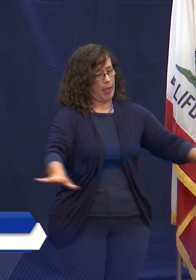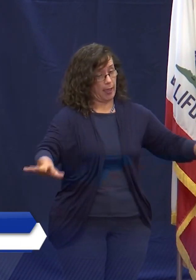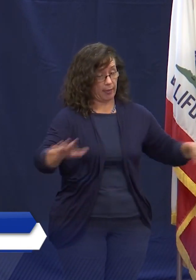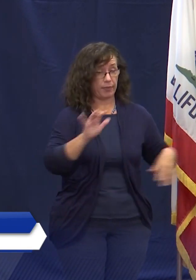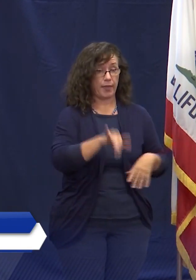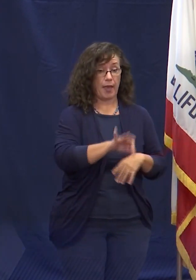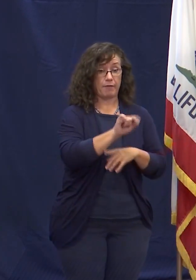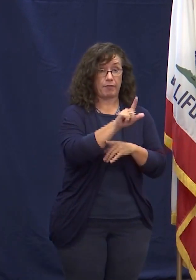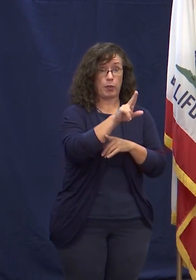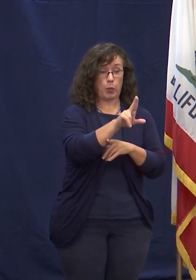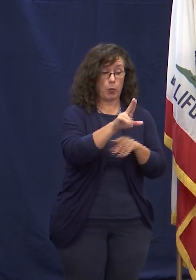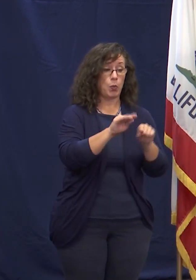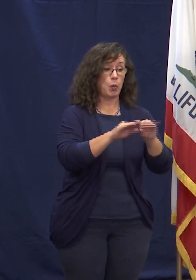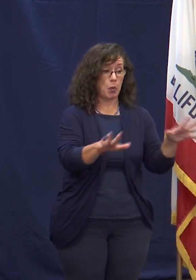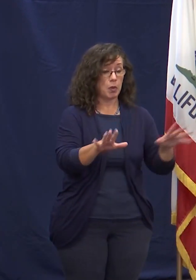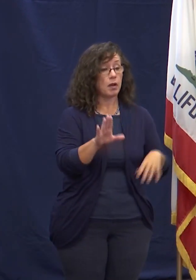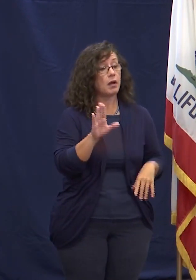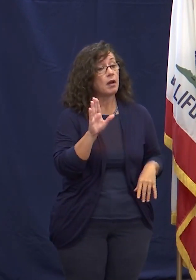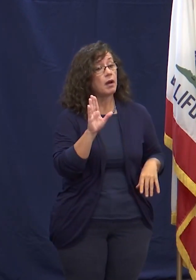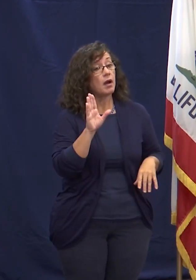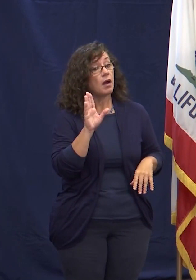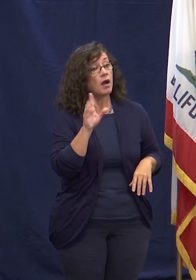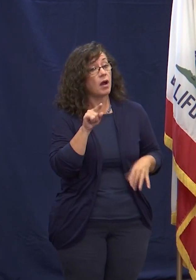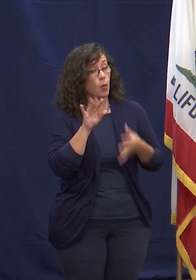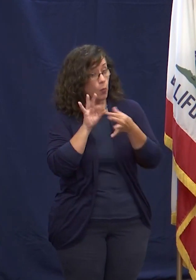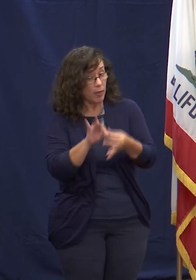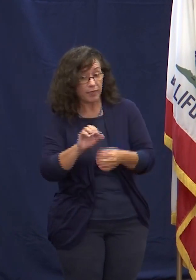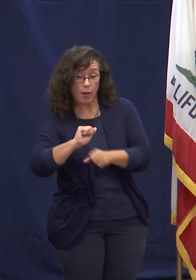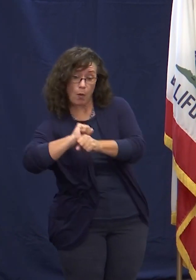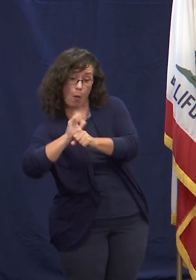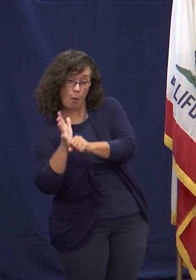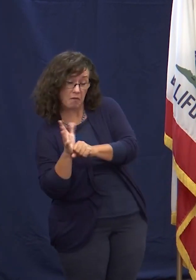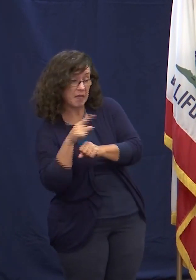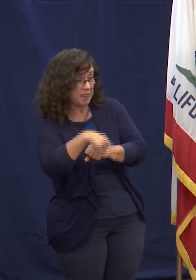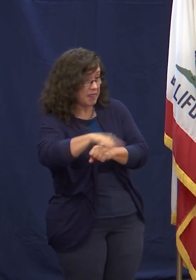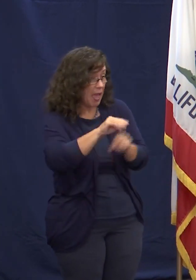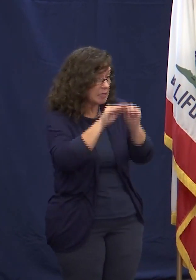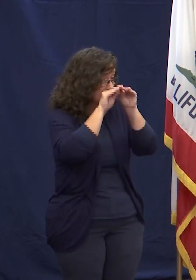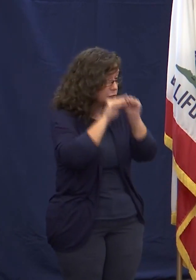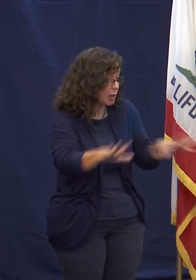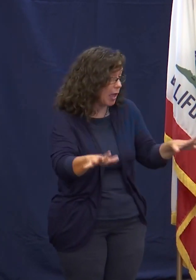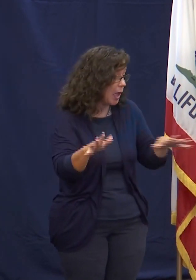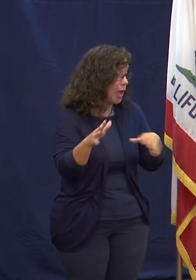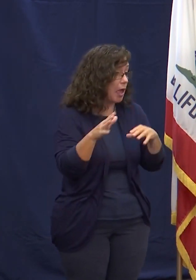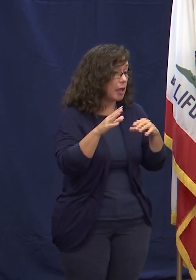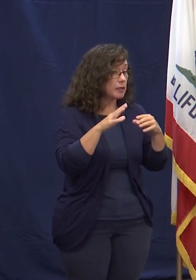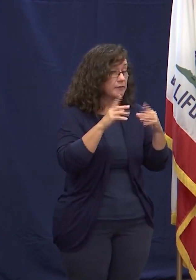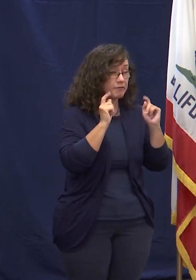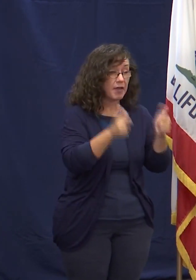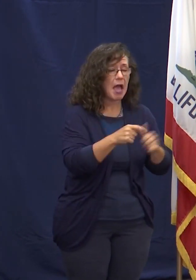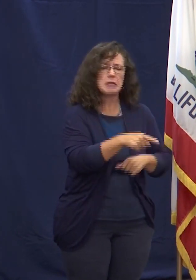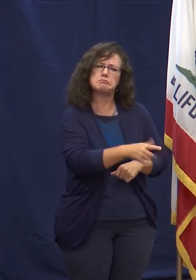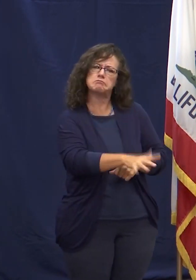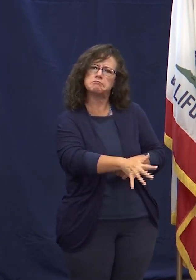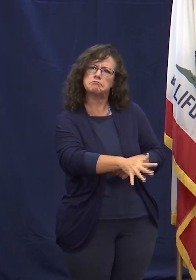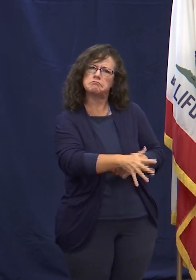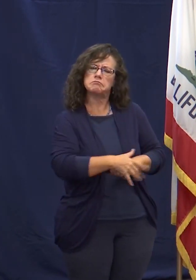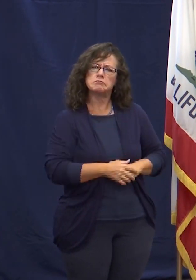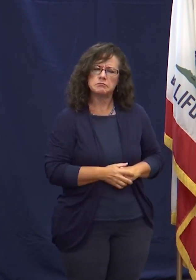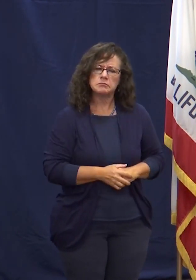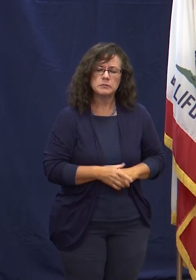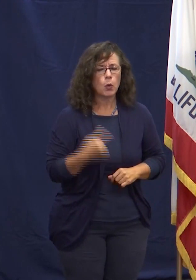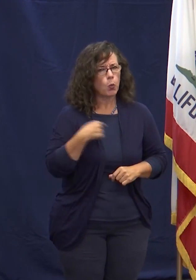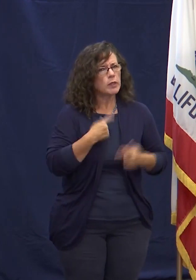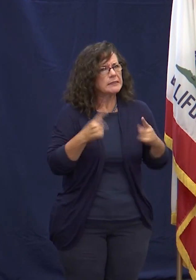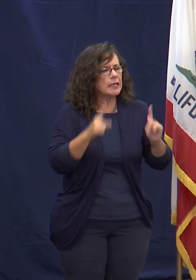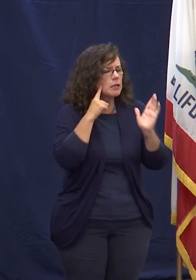date this does not appear to be the case with the COVID-19 virus. Although many questions remain, the preponderance of